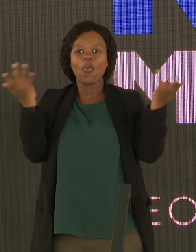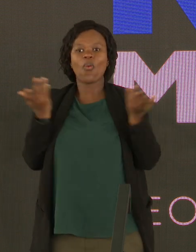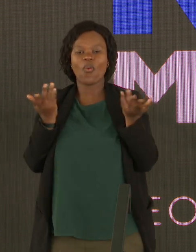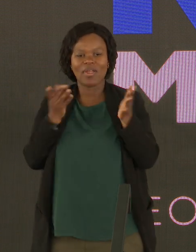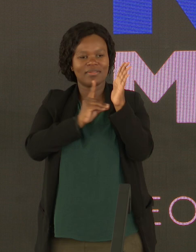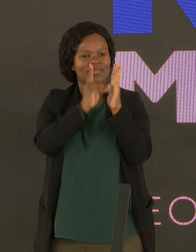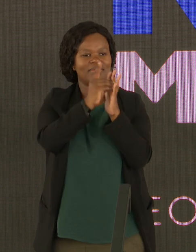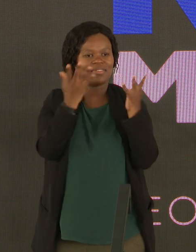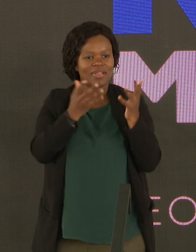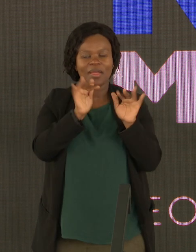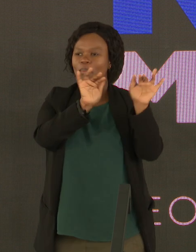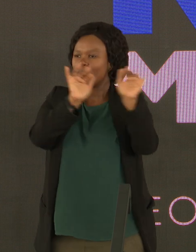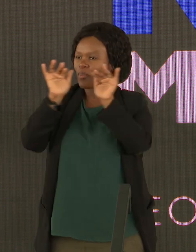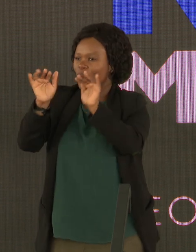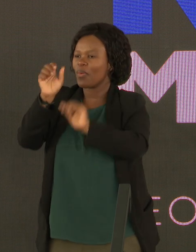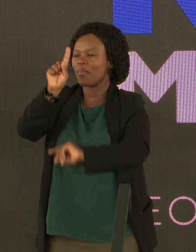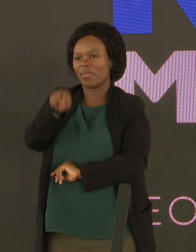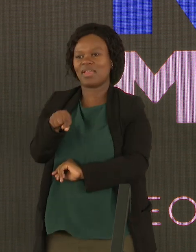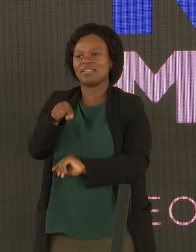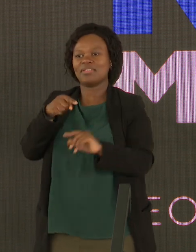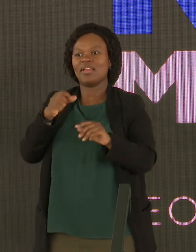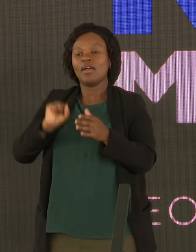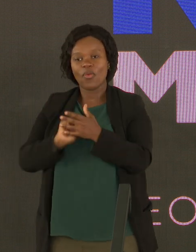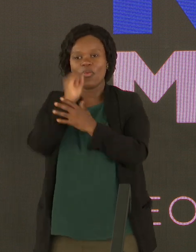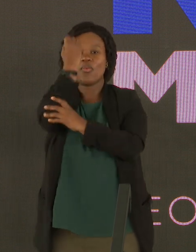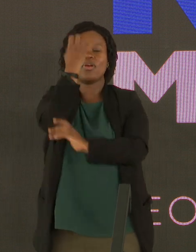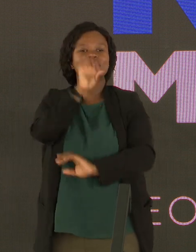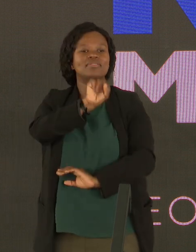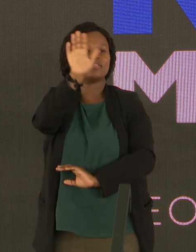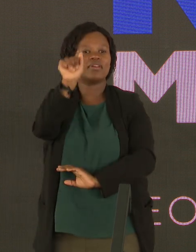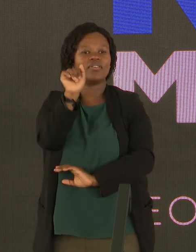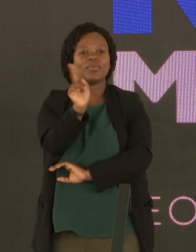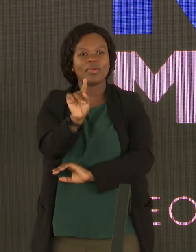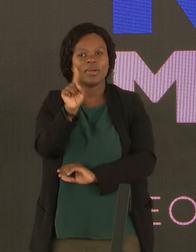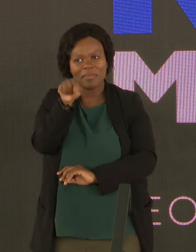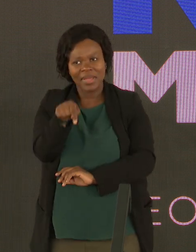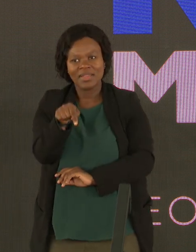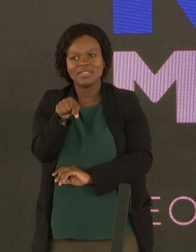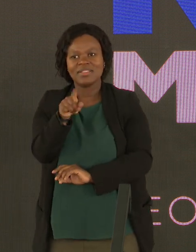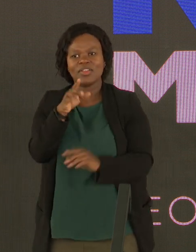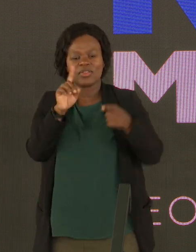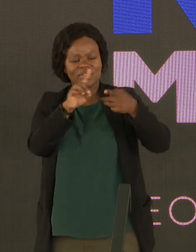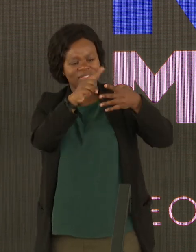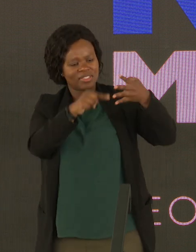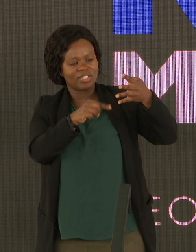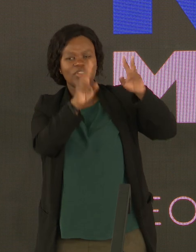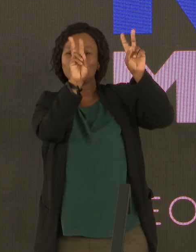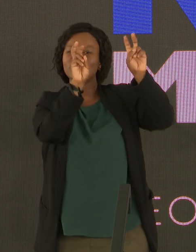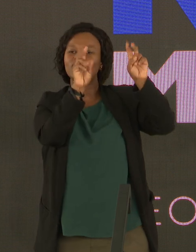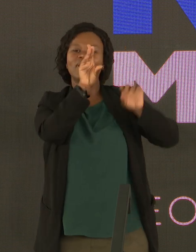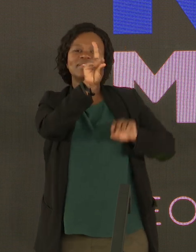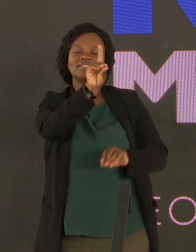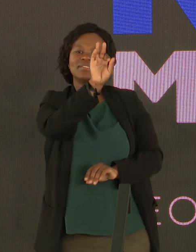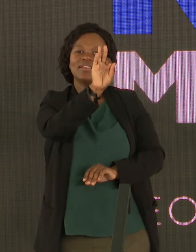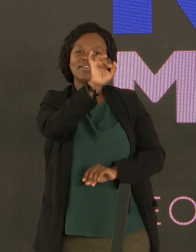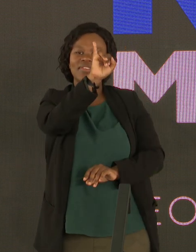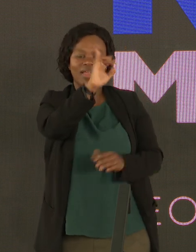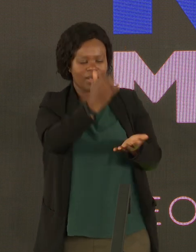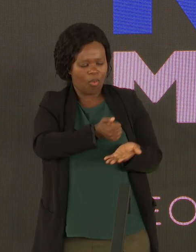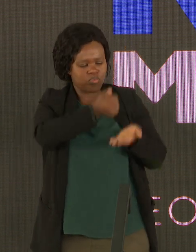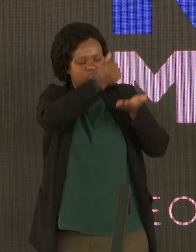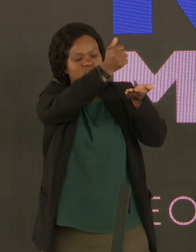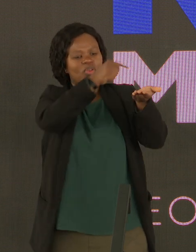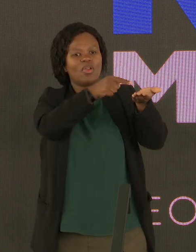right? And so Rise and Zanti must consider what conditions are put forward to these DFIs that we control, that we employ